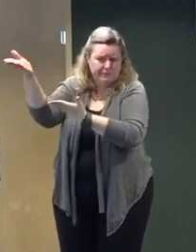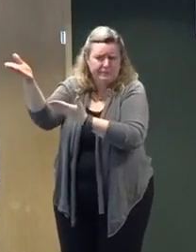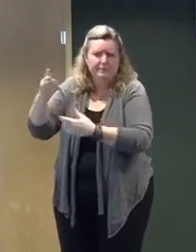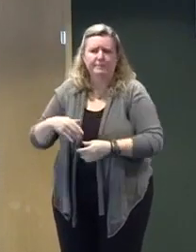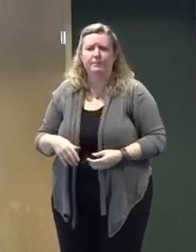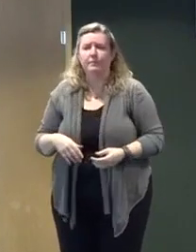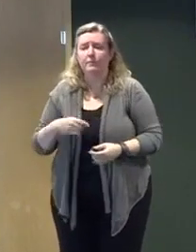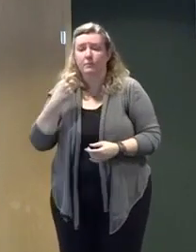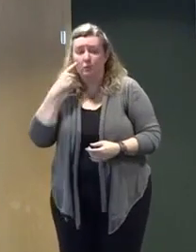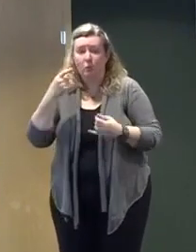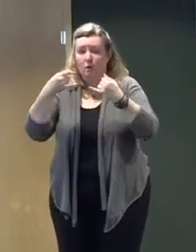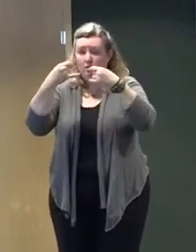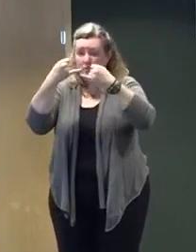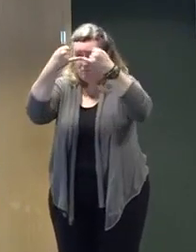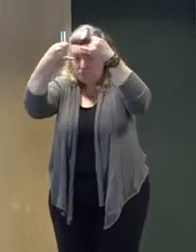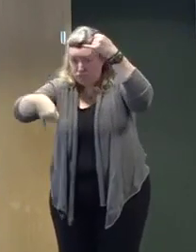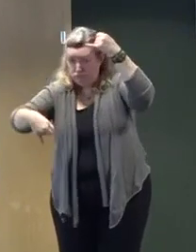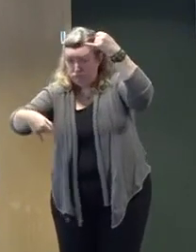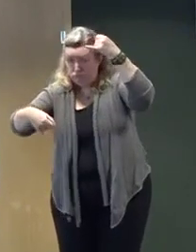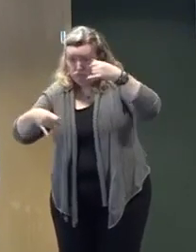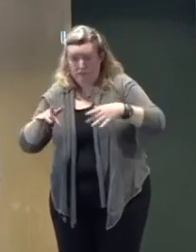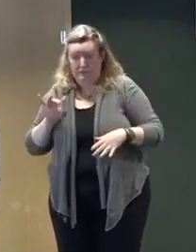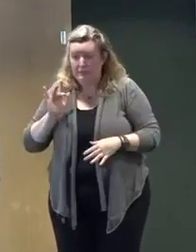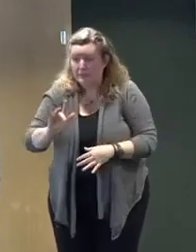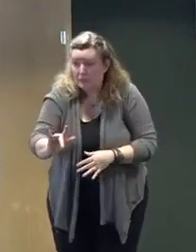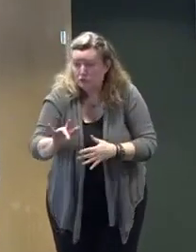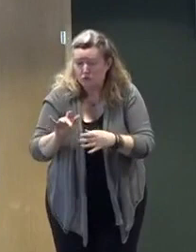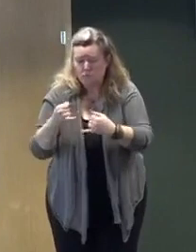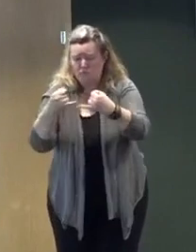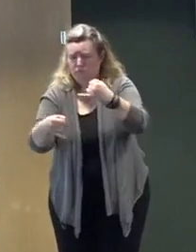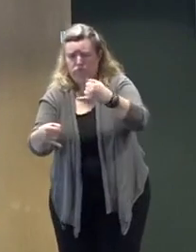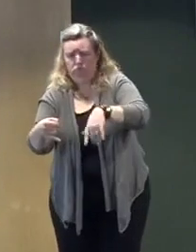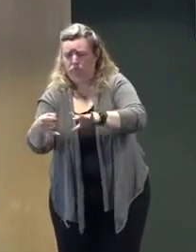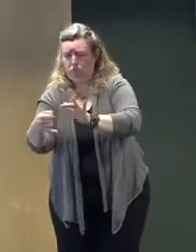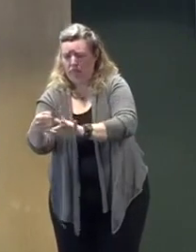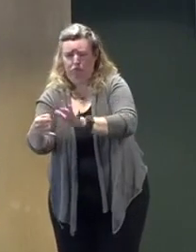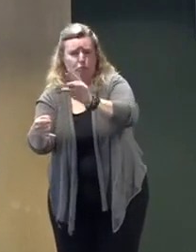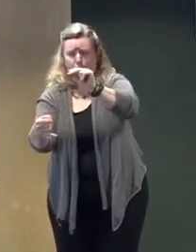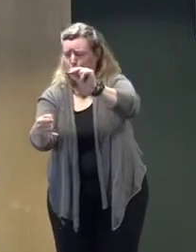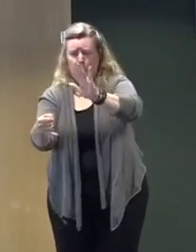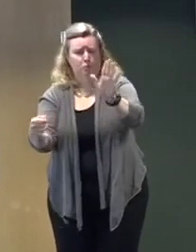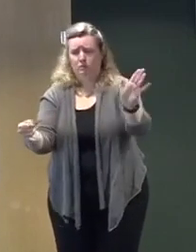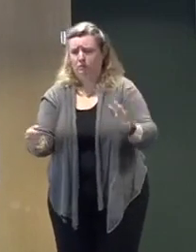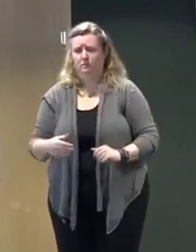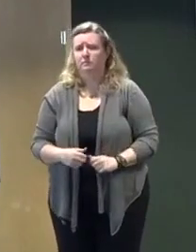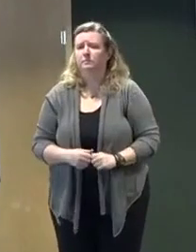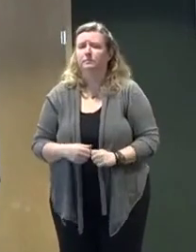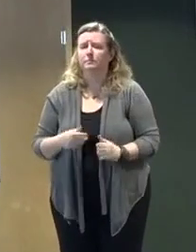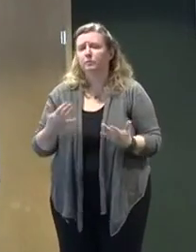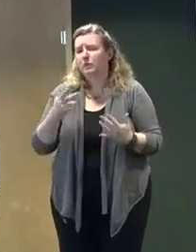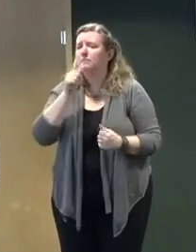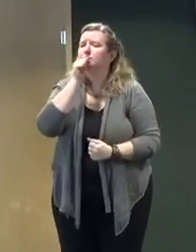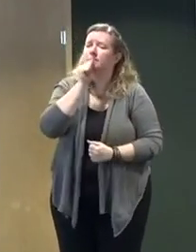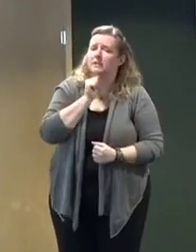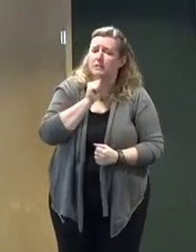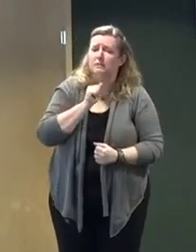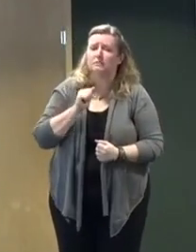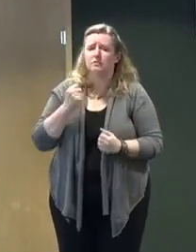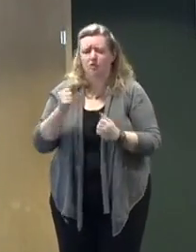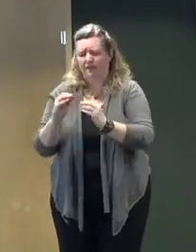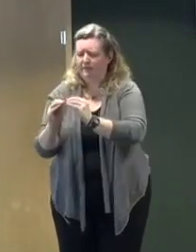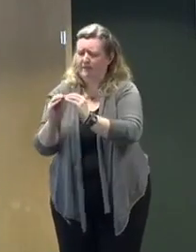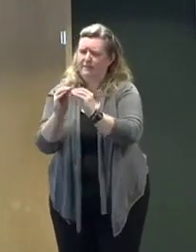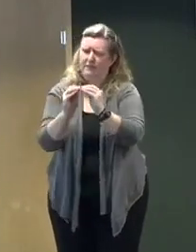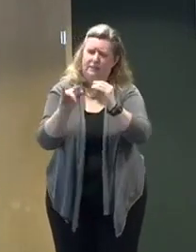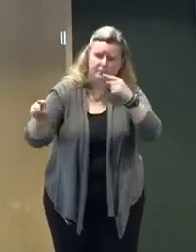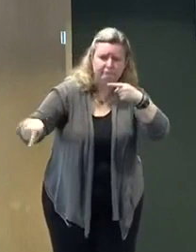And again, call it in. Please remain mindful that while our electric utilities will try to restore power as quickly as possible, weather conditions